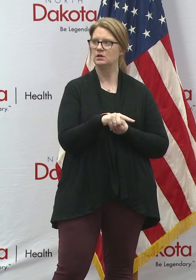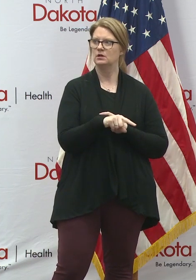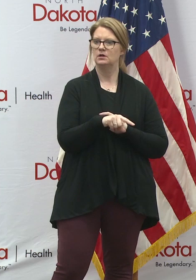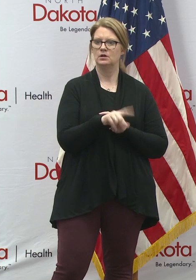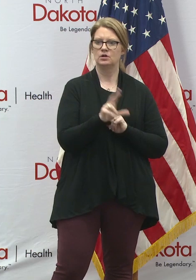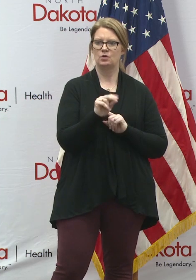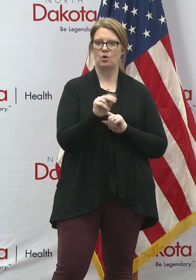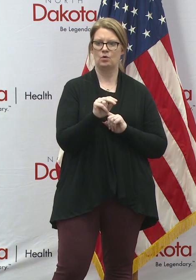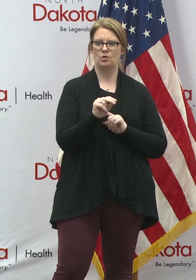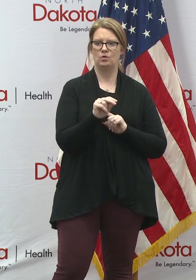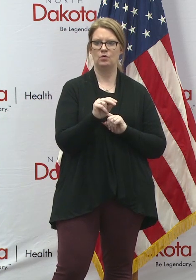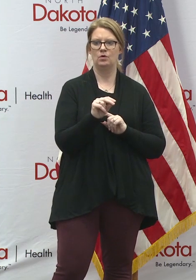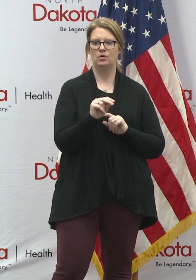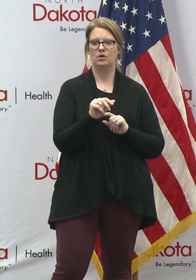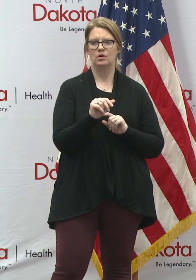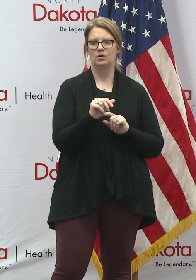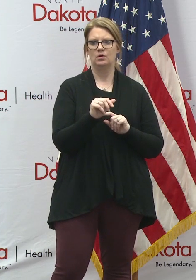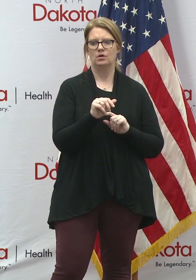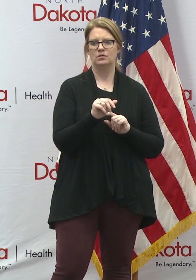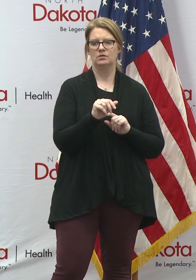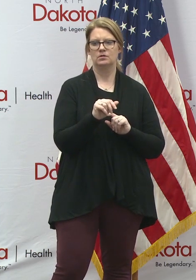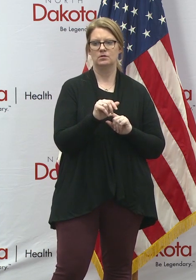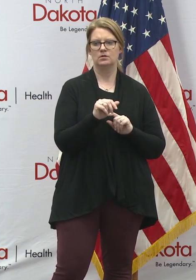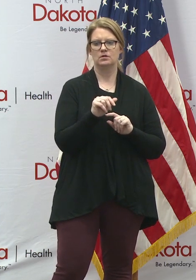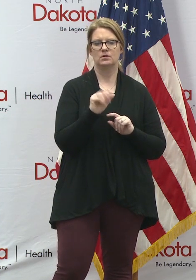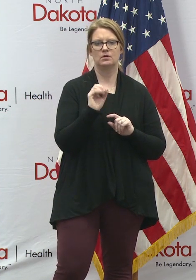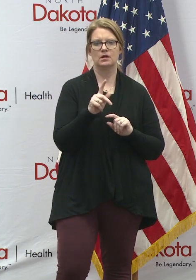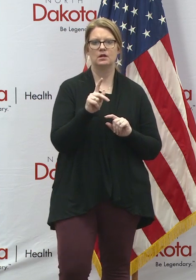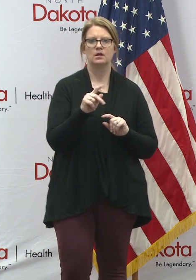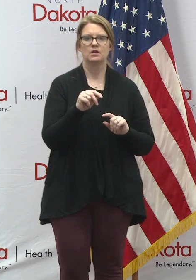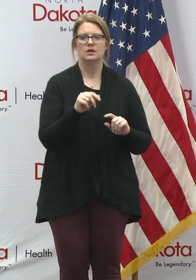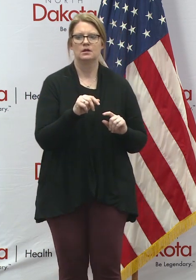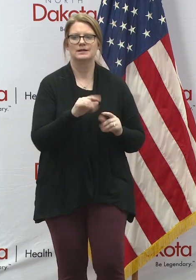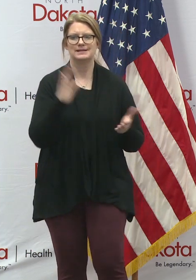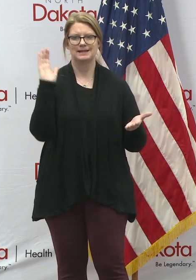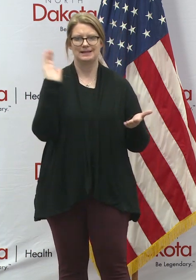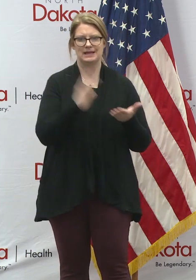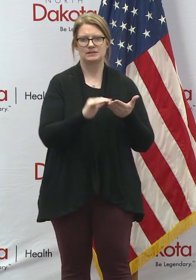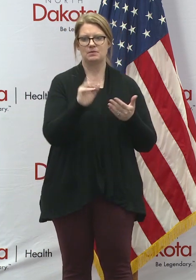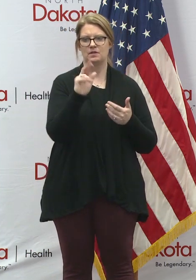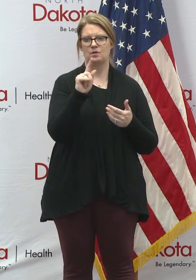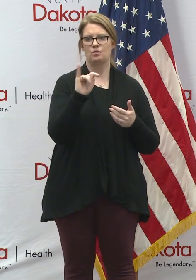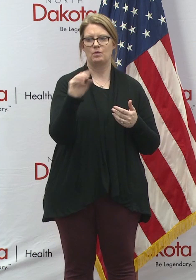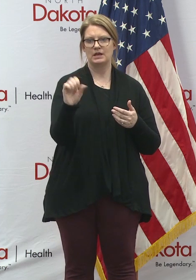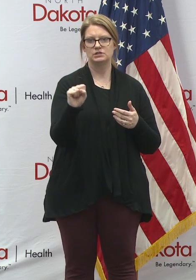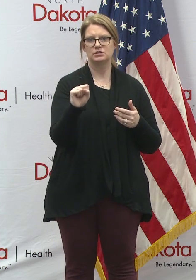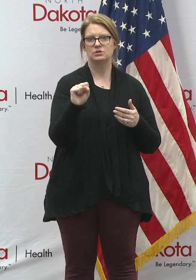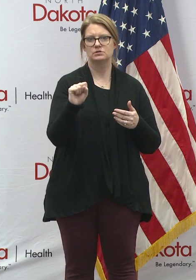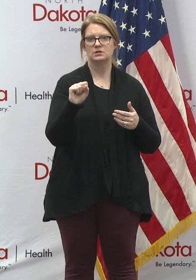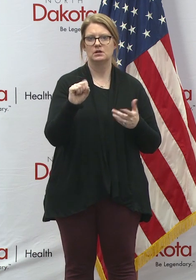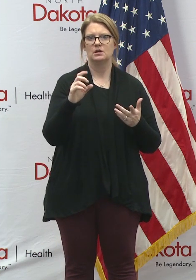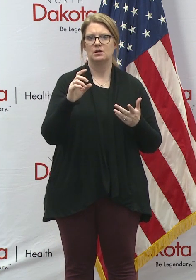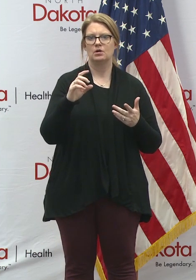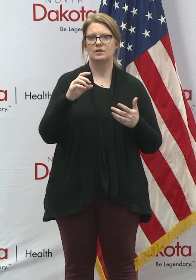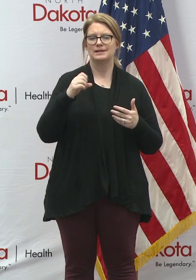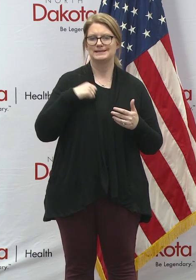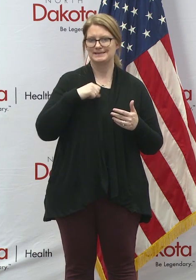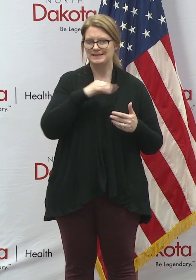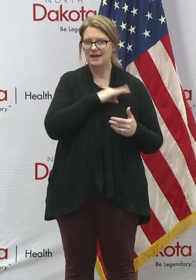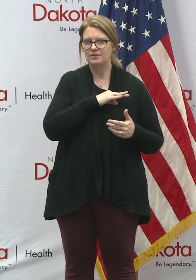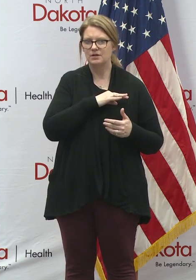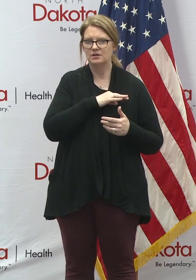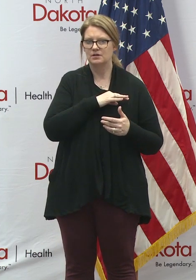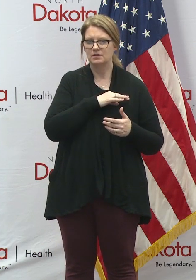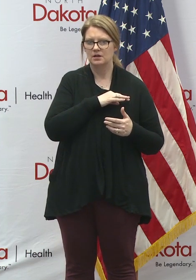different providers, the different groups, we feel that it's less about the ratios itself of staffing that's going to be the constraint. We believe that